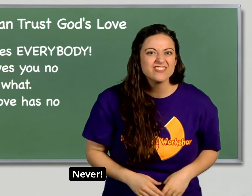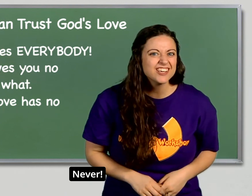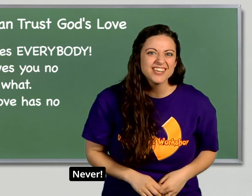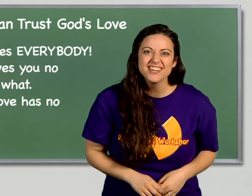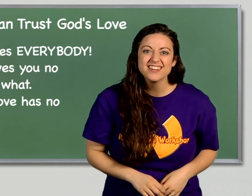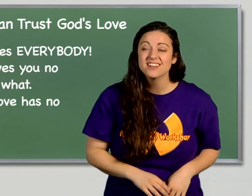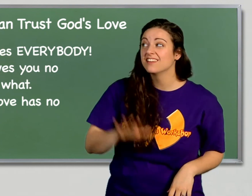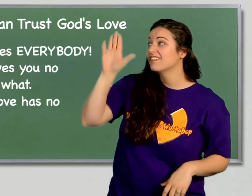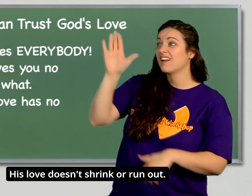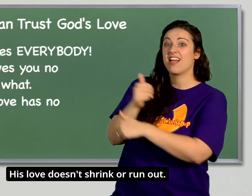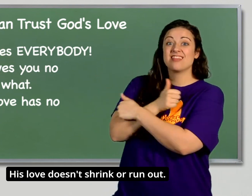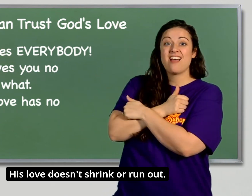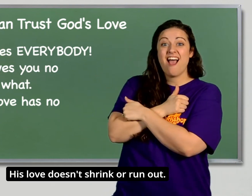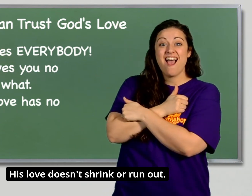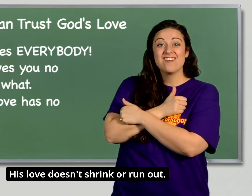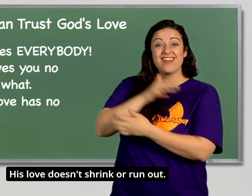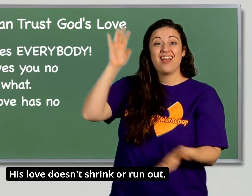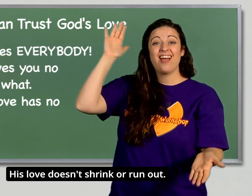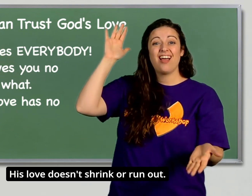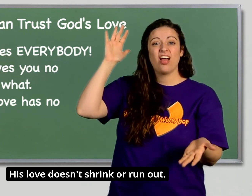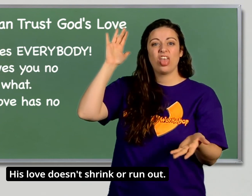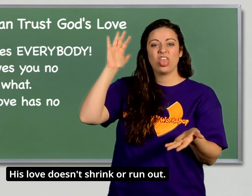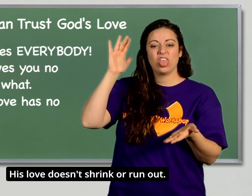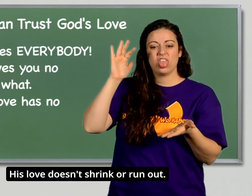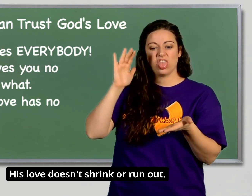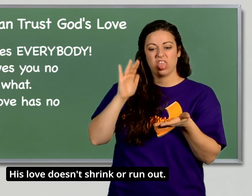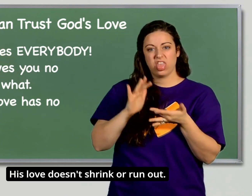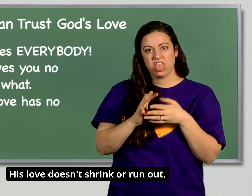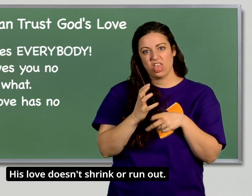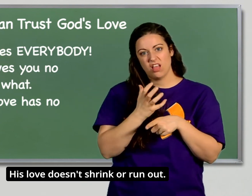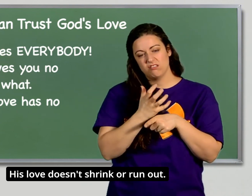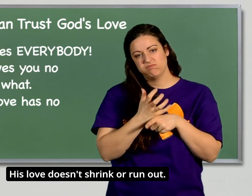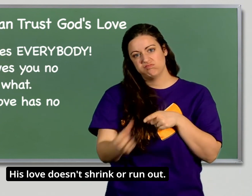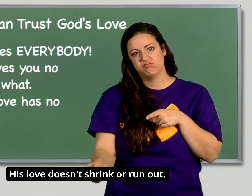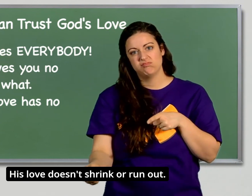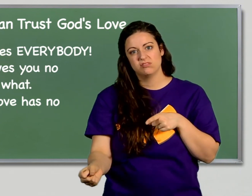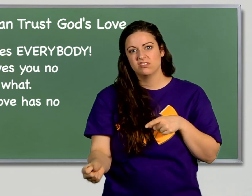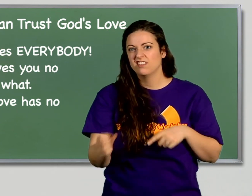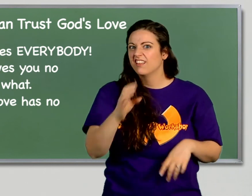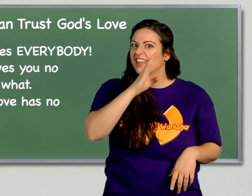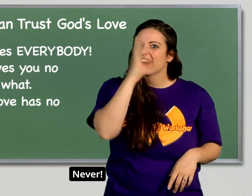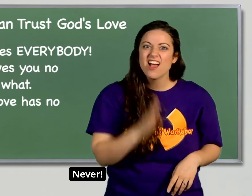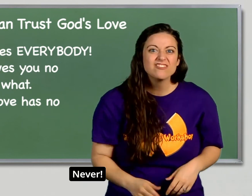His love doesn't shrink or run out Never